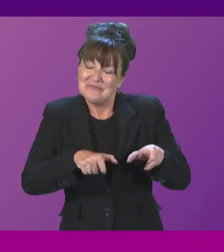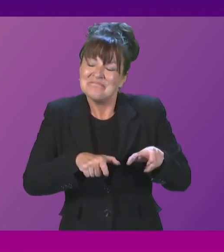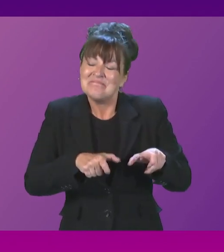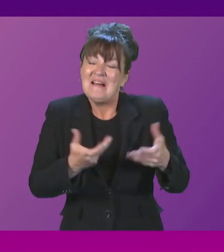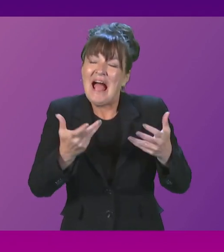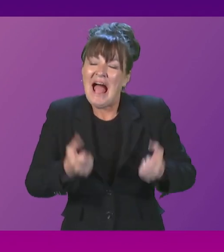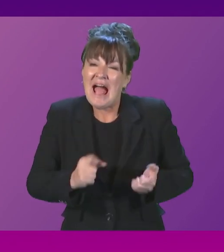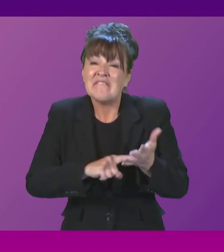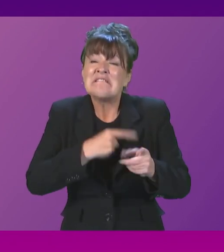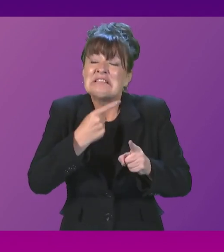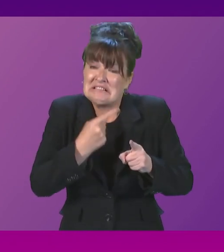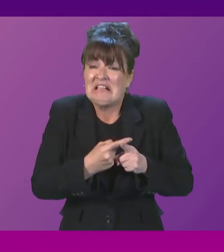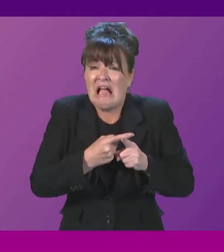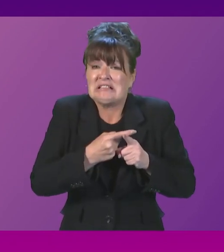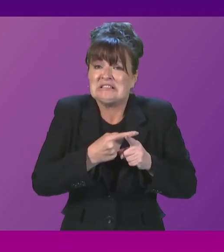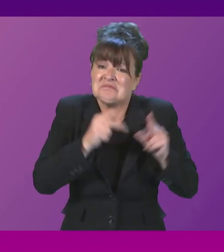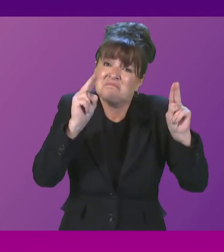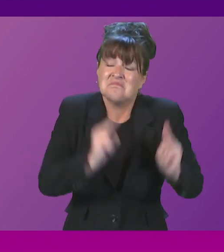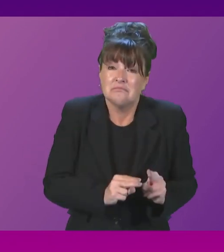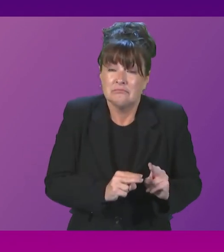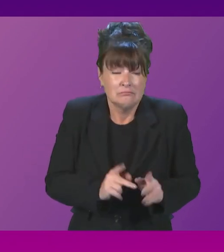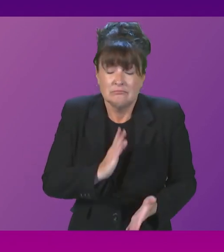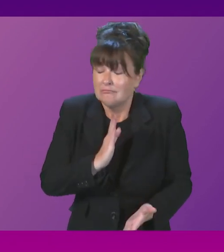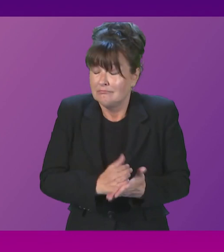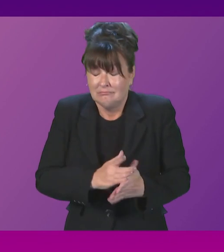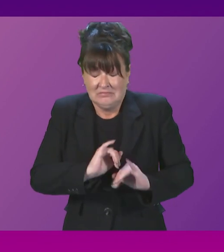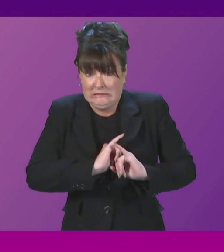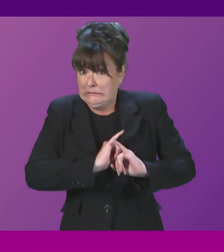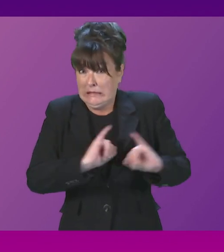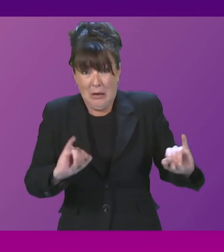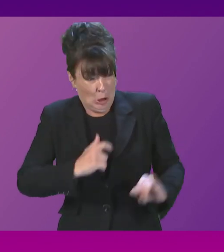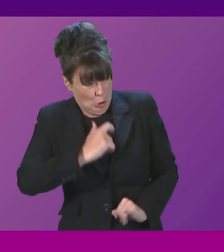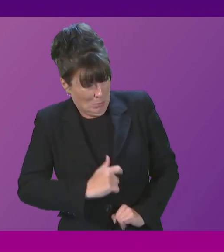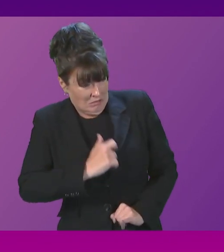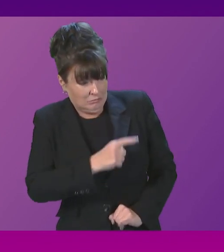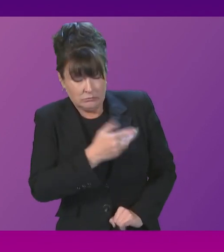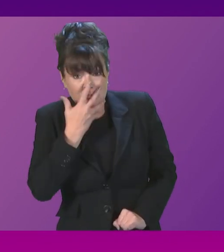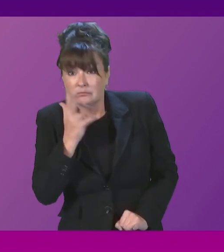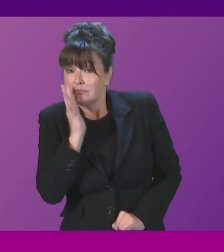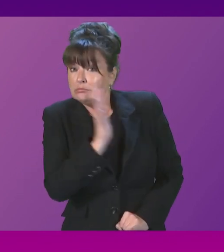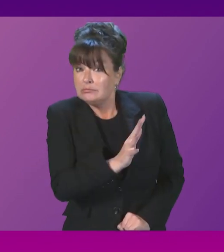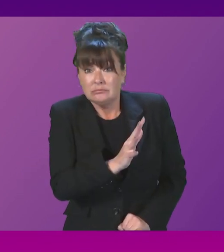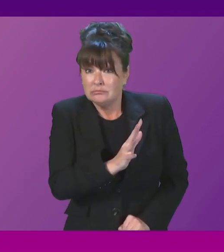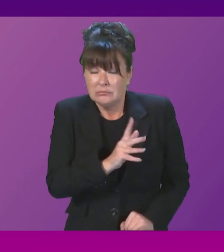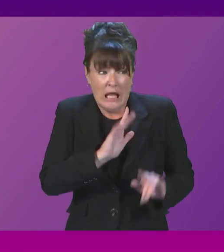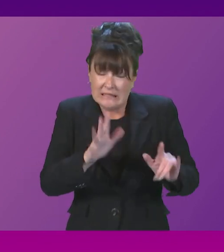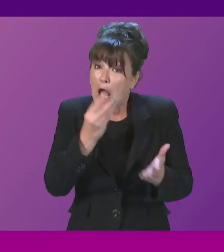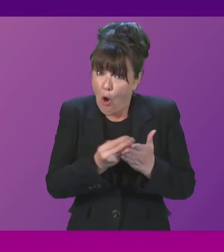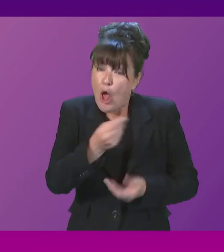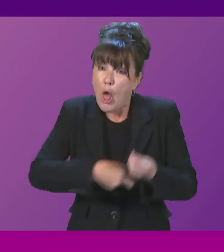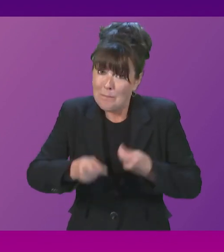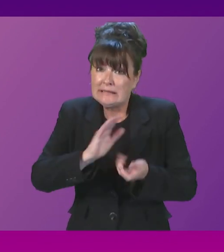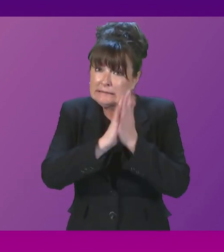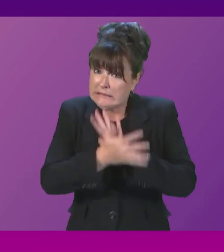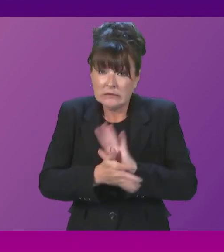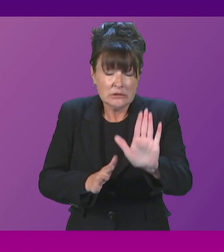is morally abhorrent and economically disastrous. And I would call today in all sincerity, if they